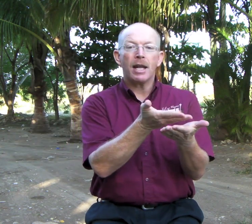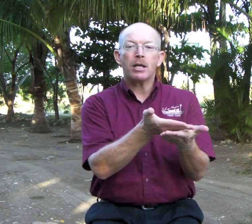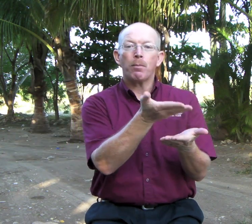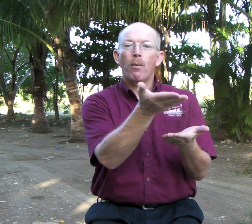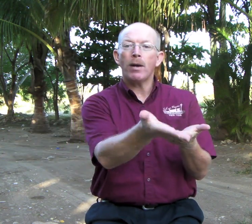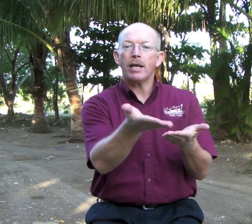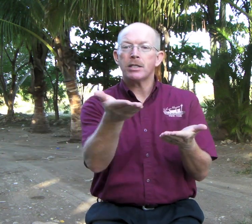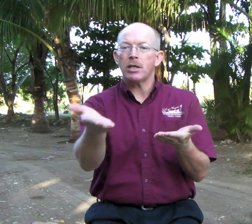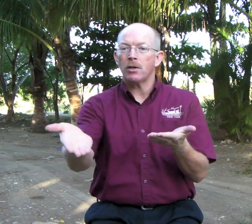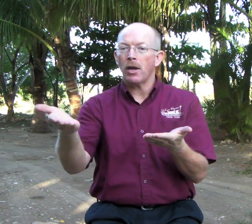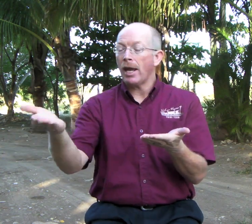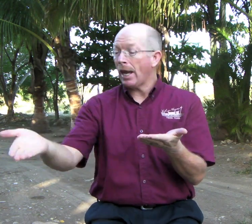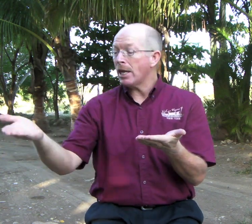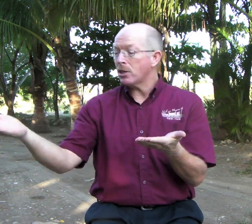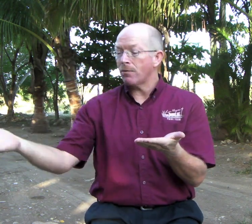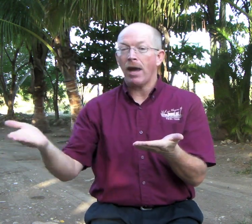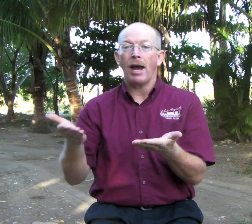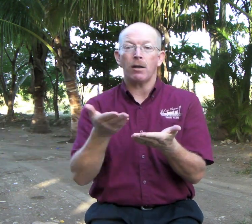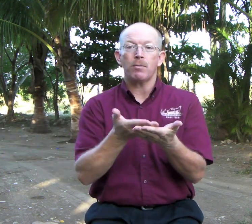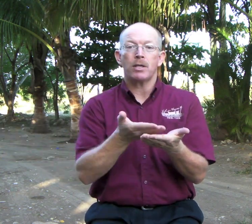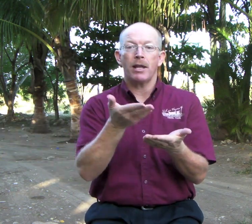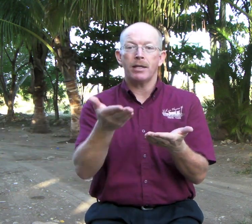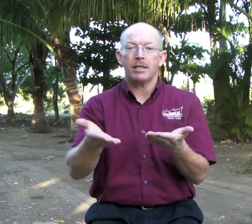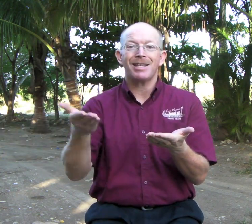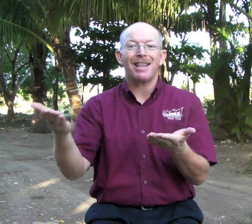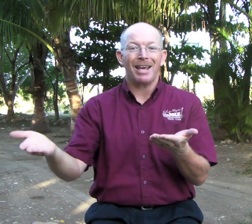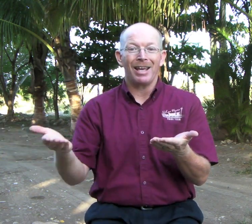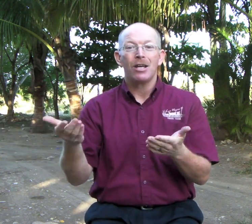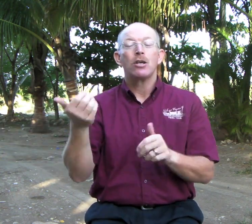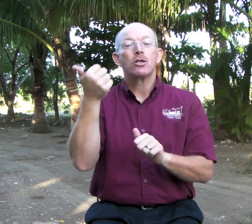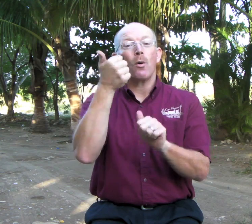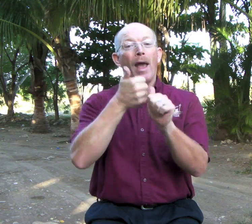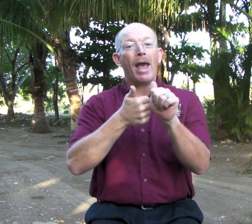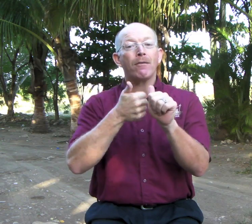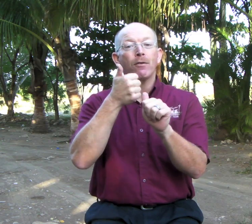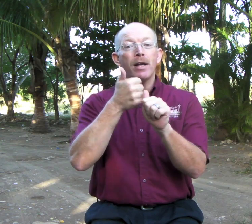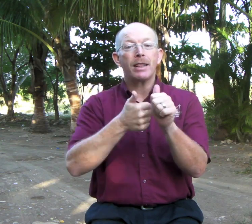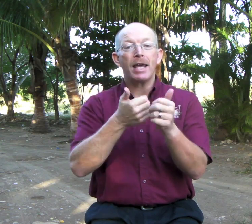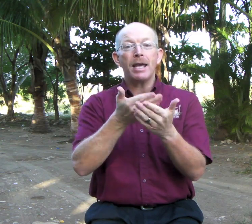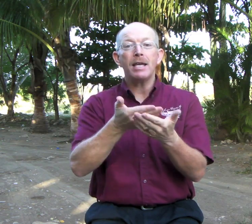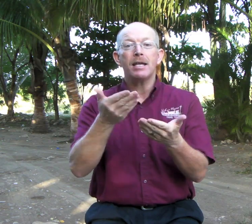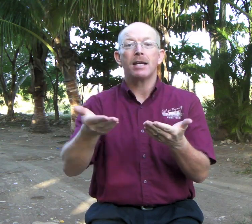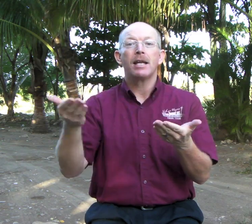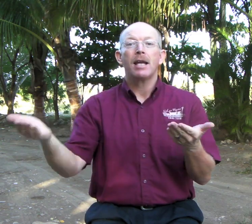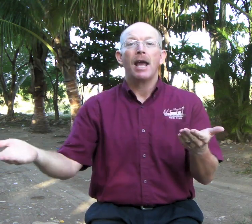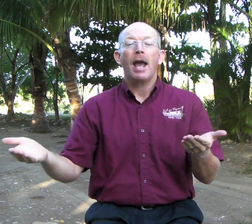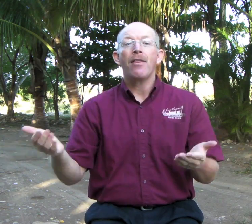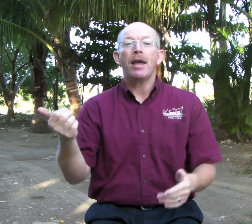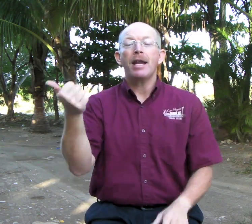like you're pointing to each of the items and this is thing. So everything and then